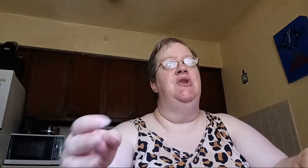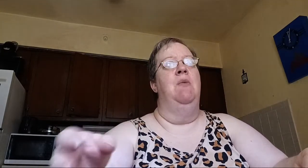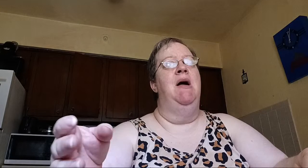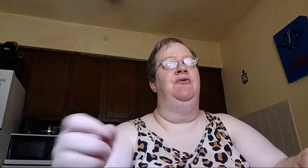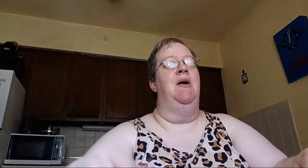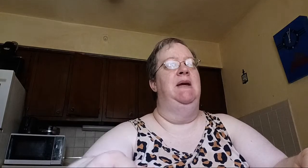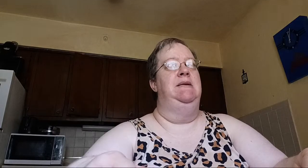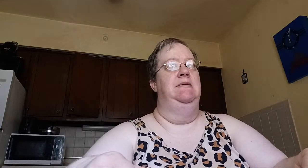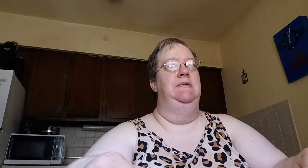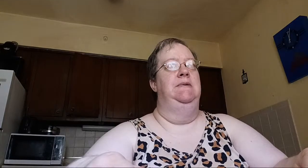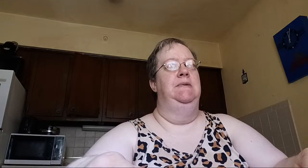much from it.